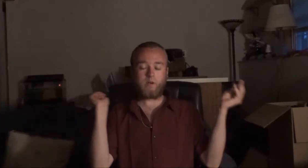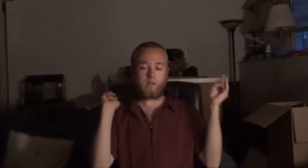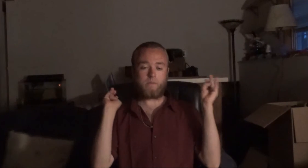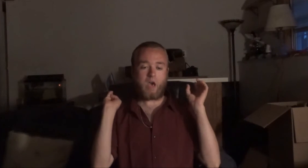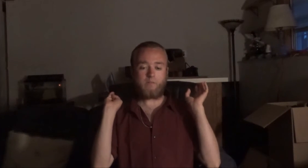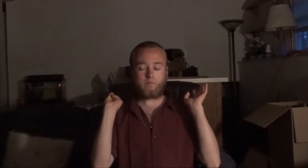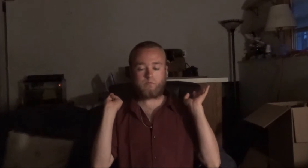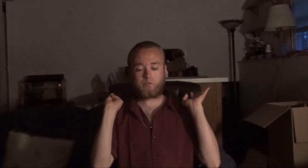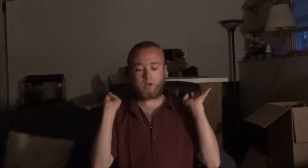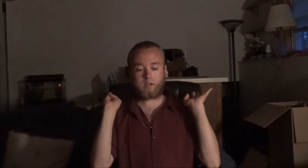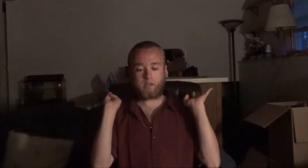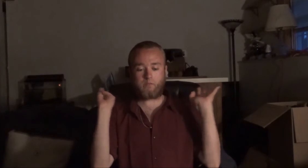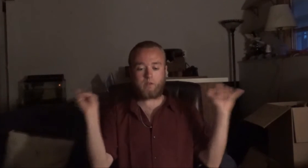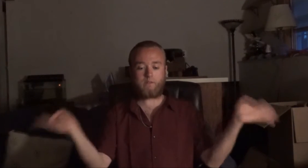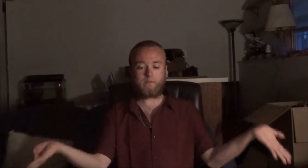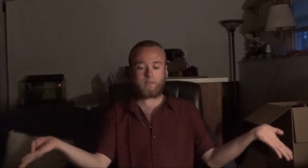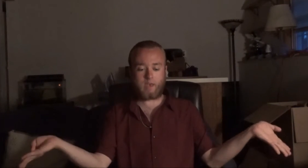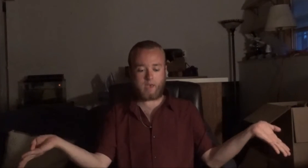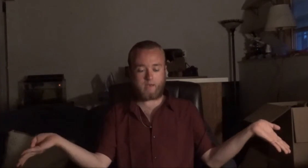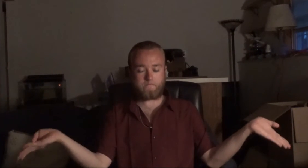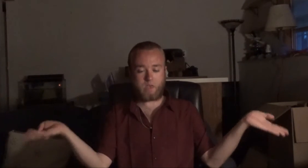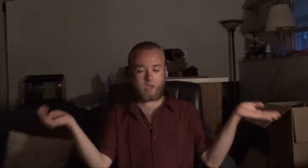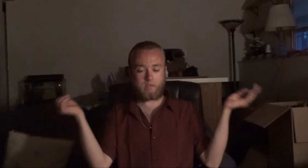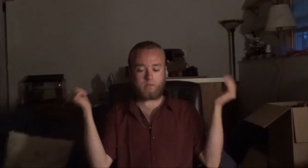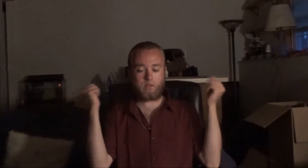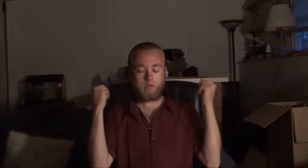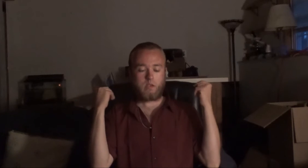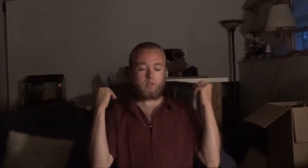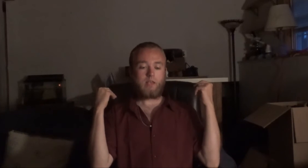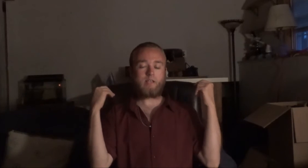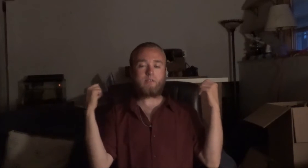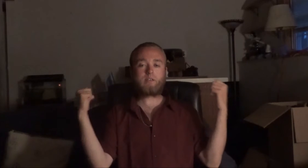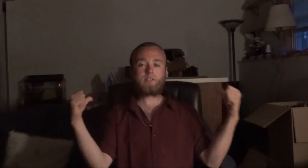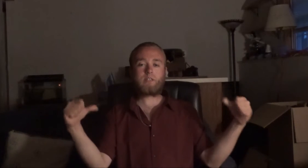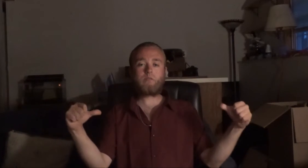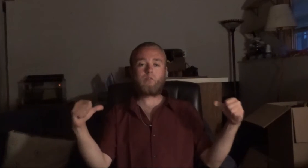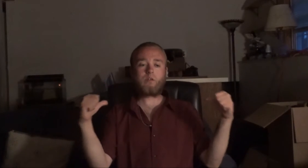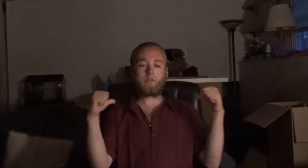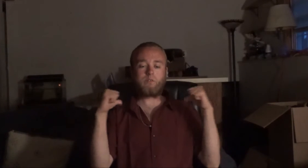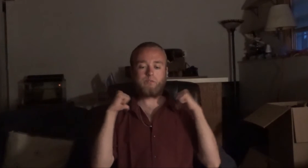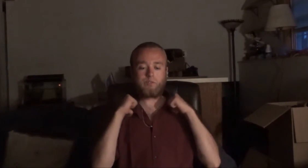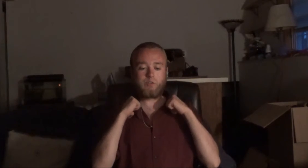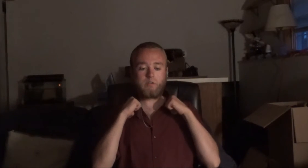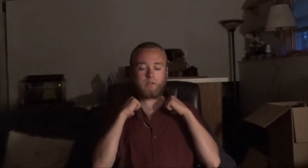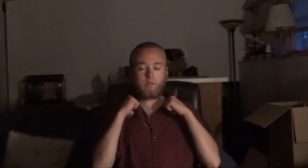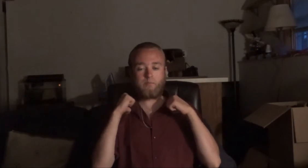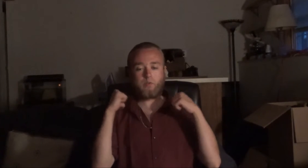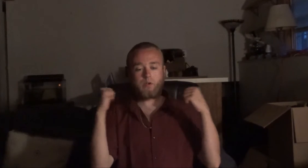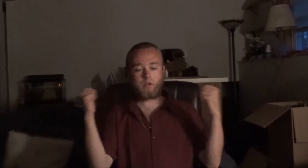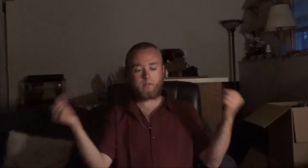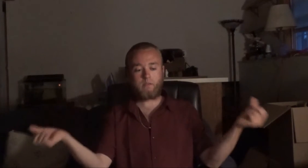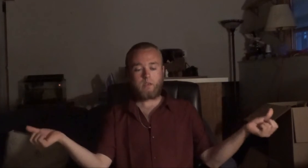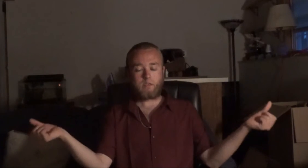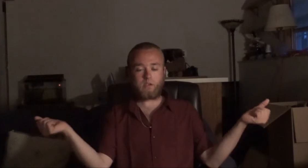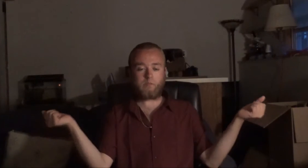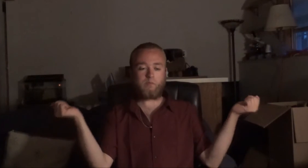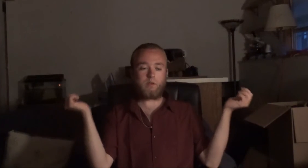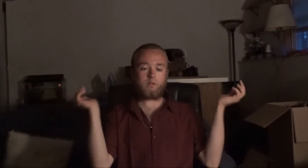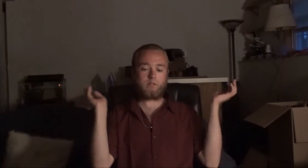but I've been trying to get ready for that. And as you can see, I'm wearing a new shirt that I bought that I'm going be wearing on